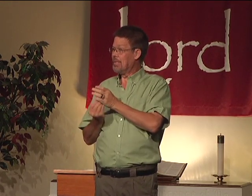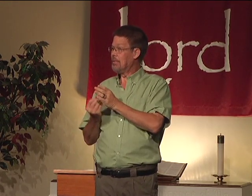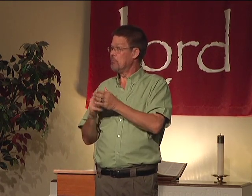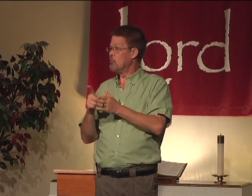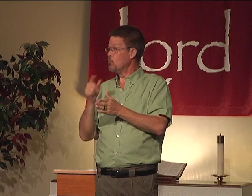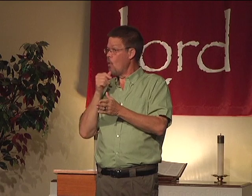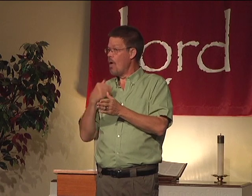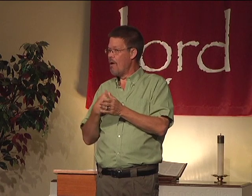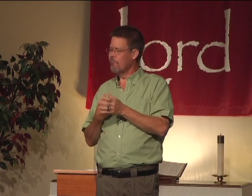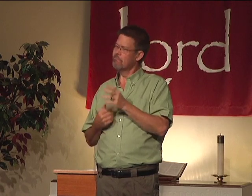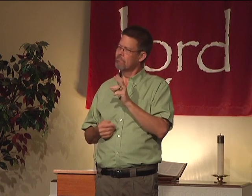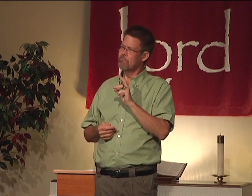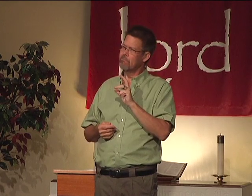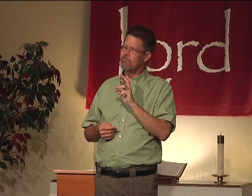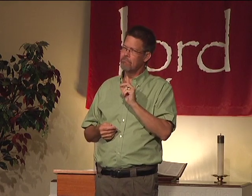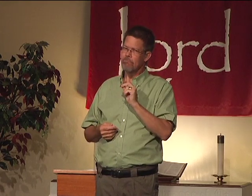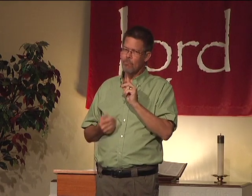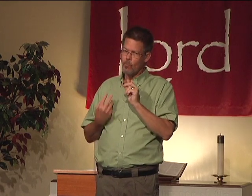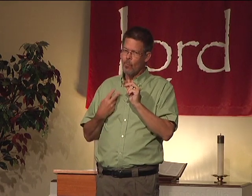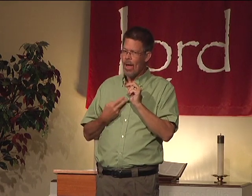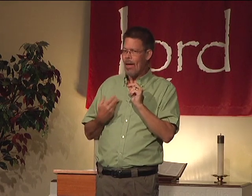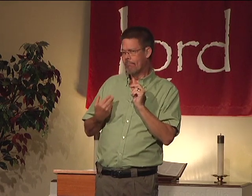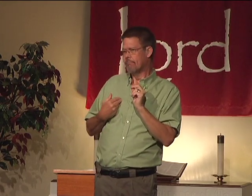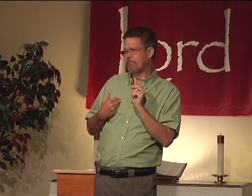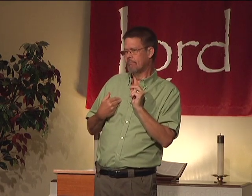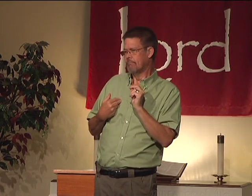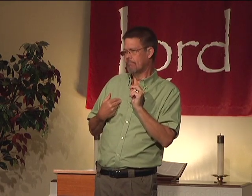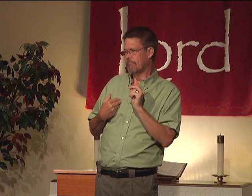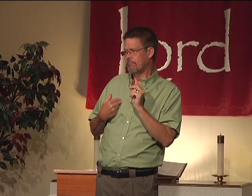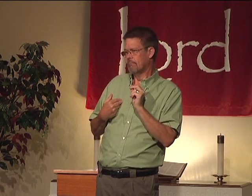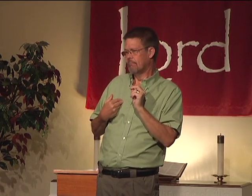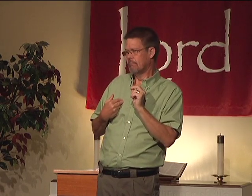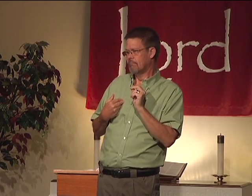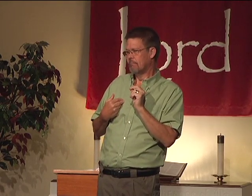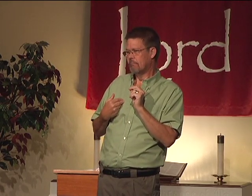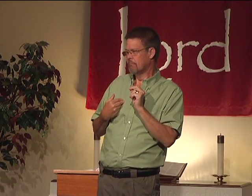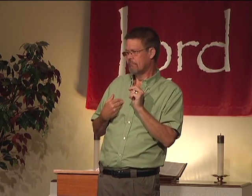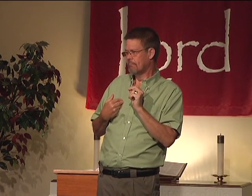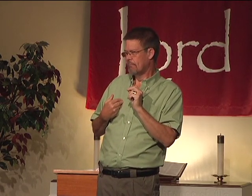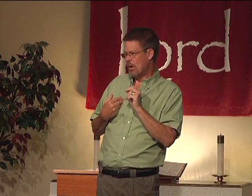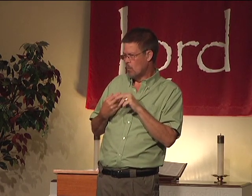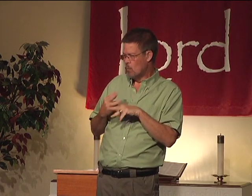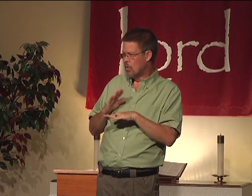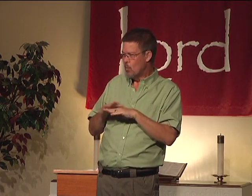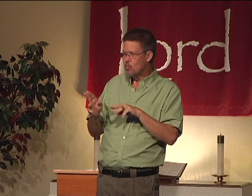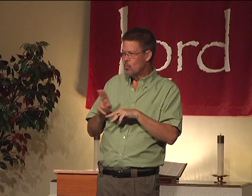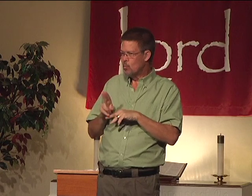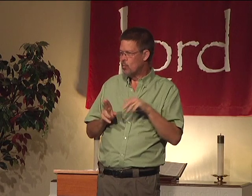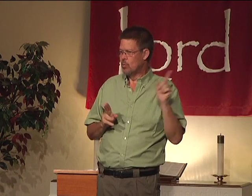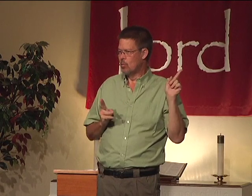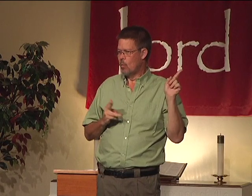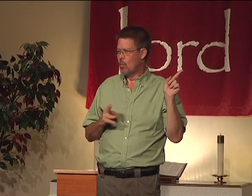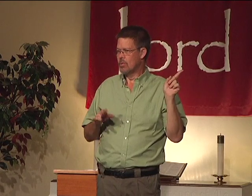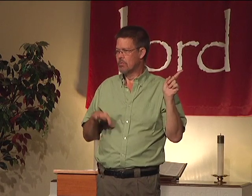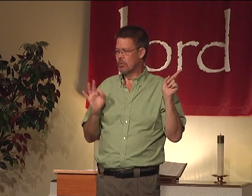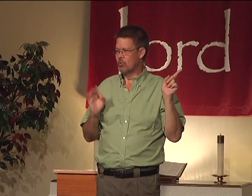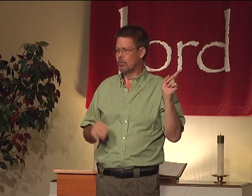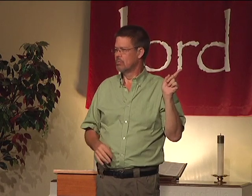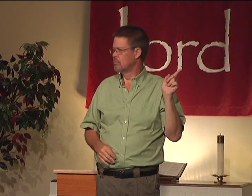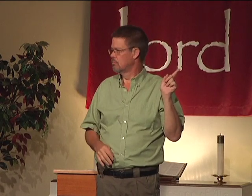What is missing? We have it. We actually have it. But we don't use the